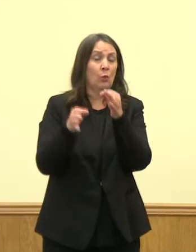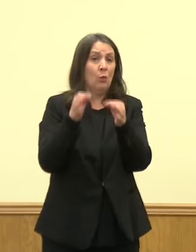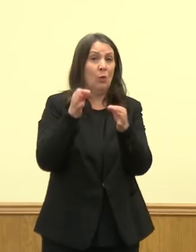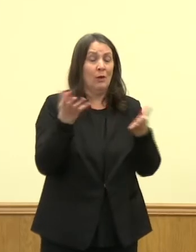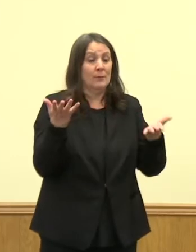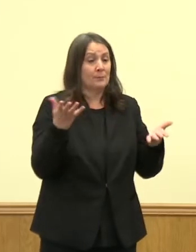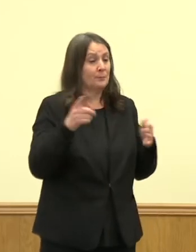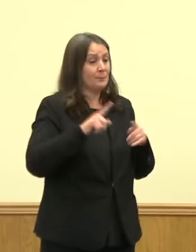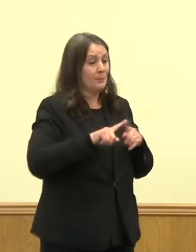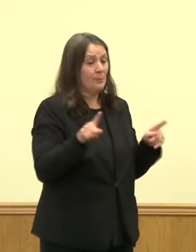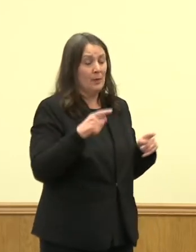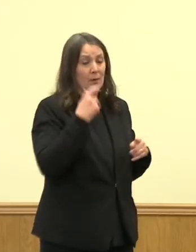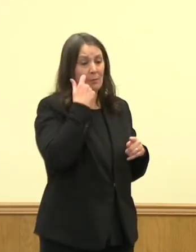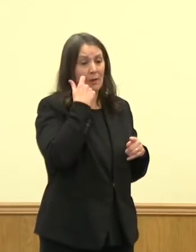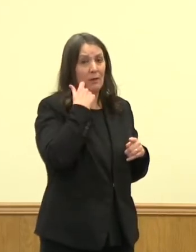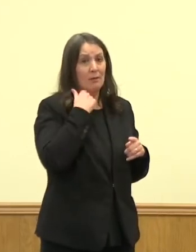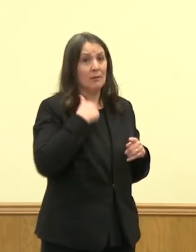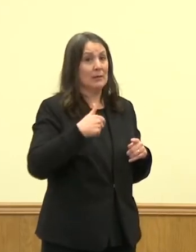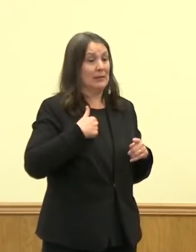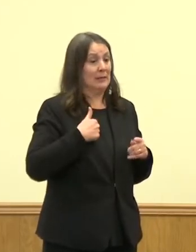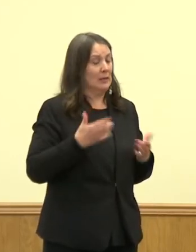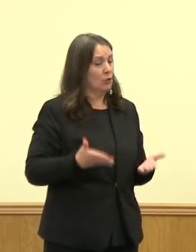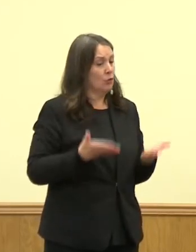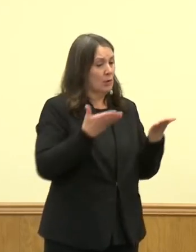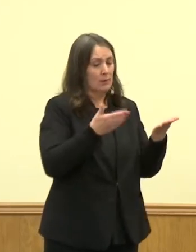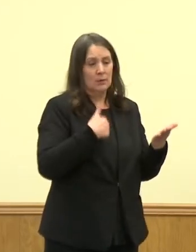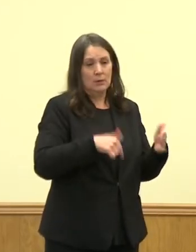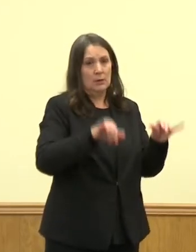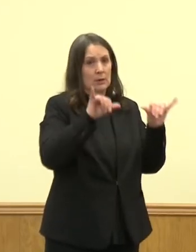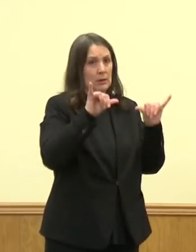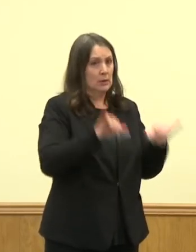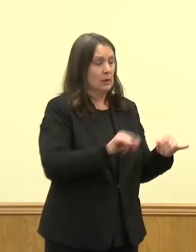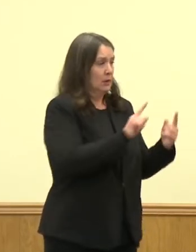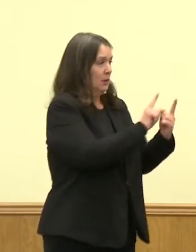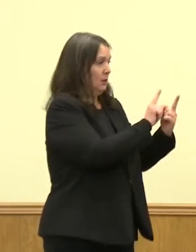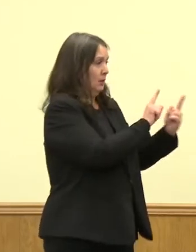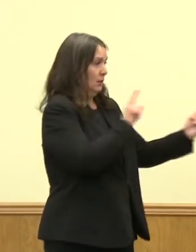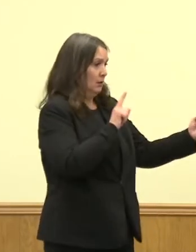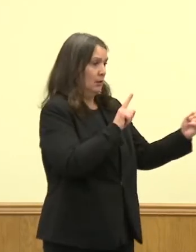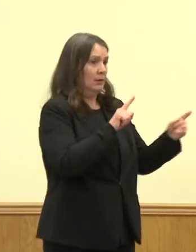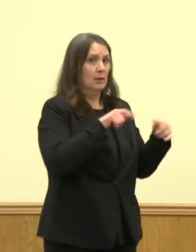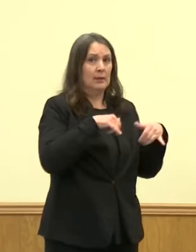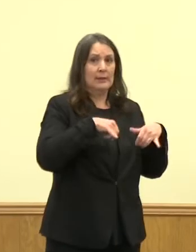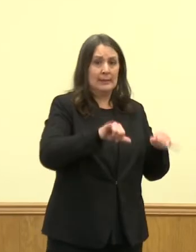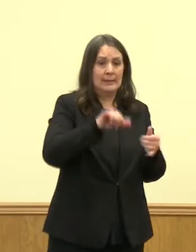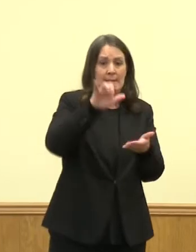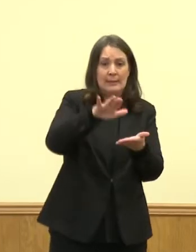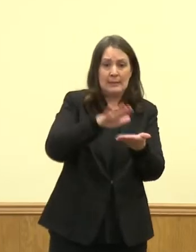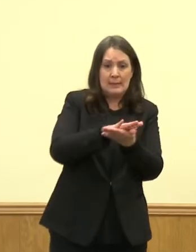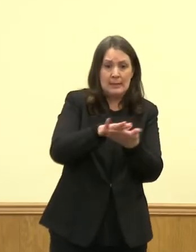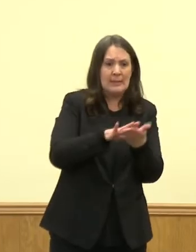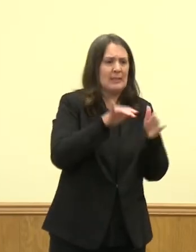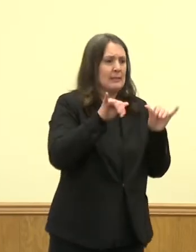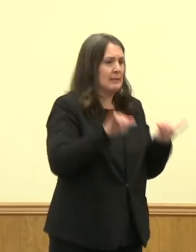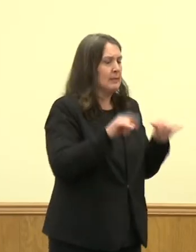the recommendation that we continue to socially distance and mask and wash our hands.